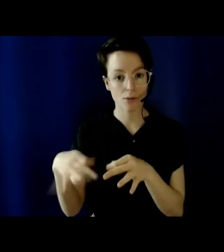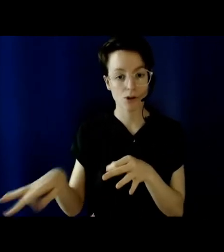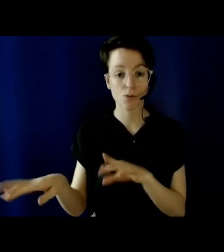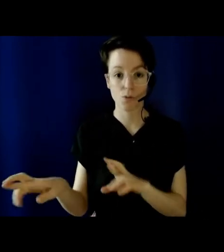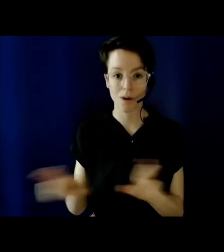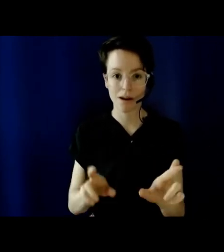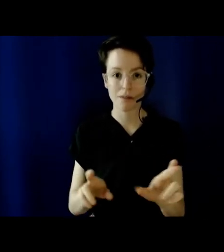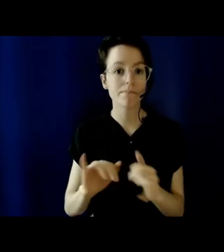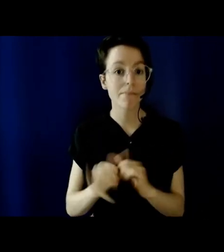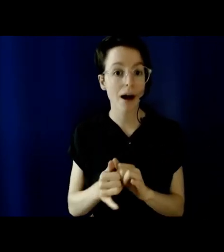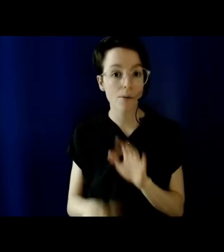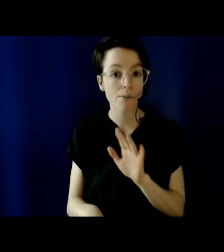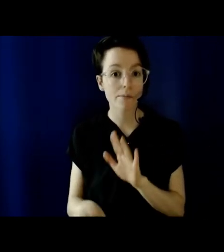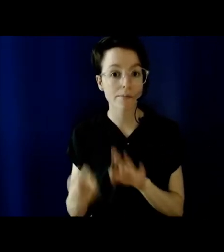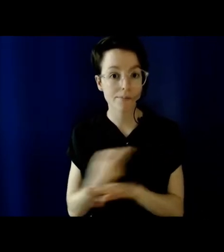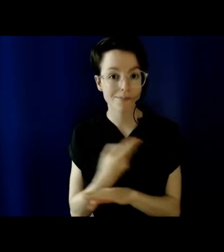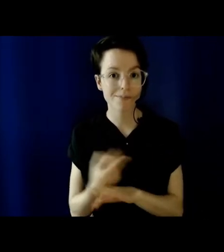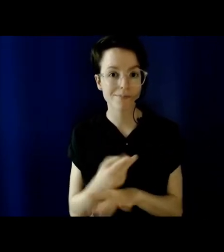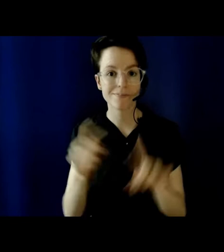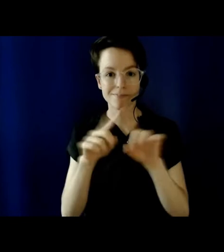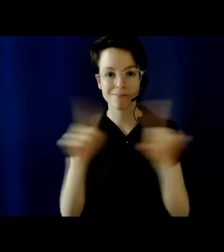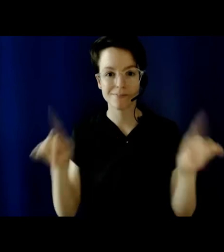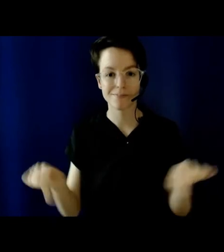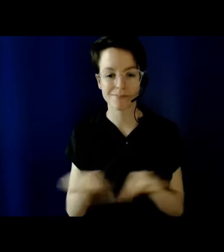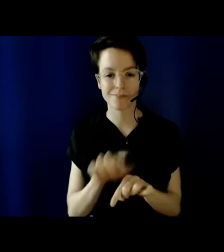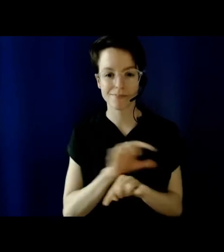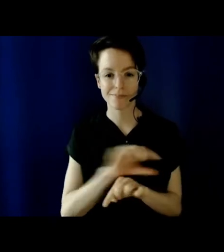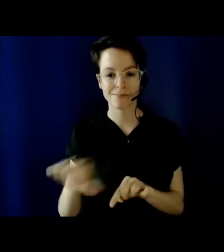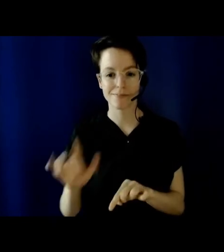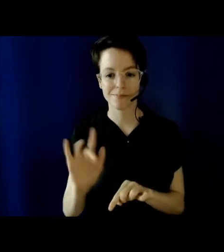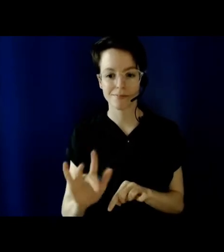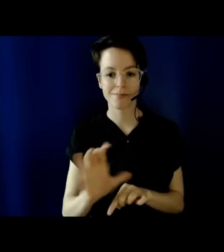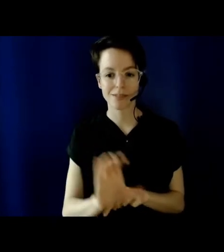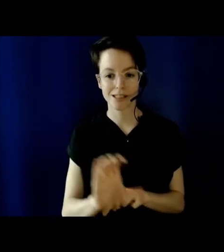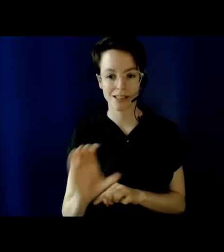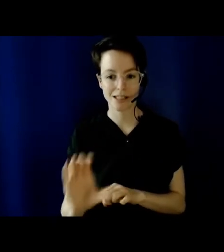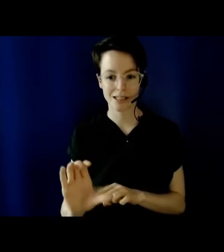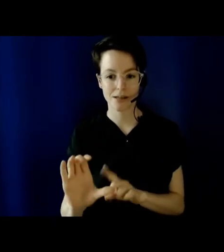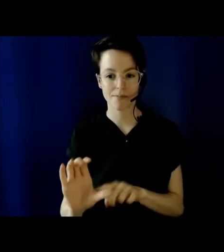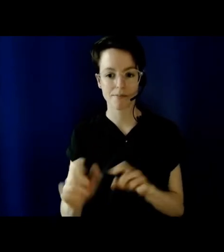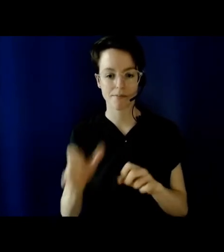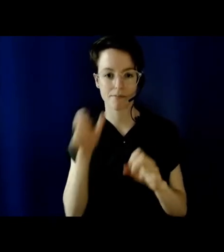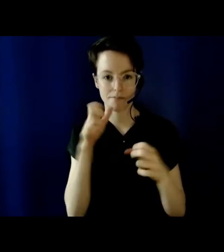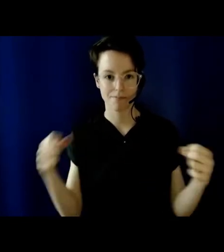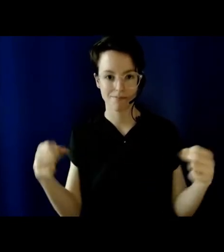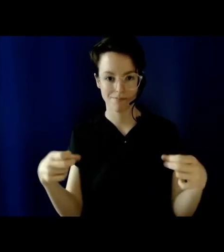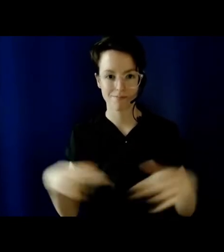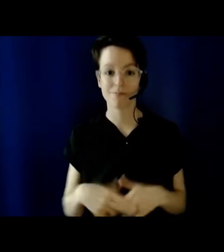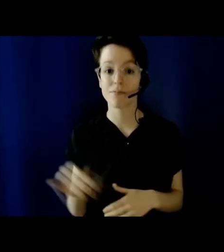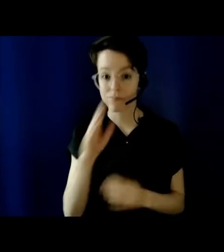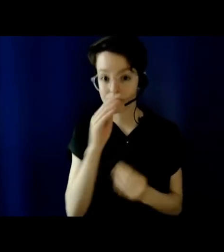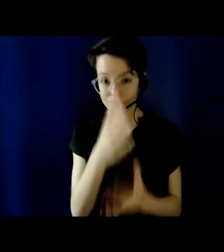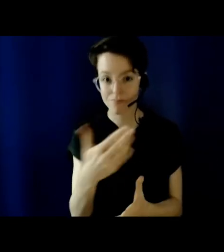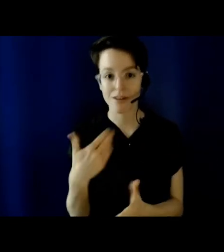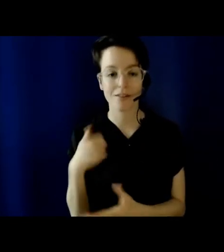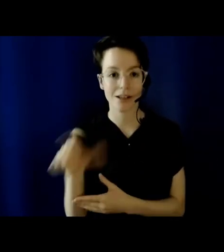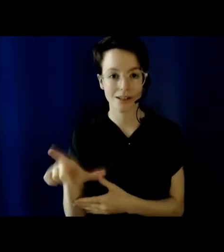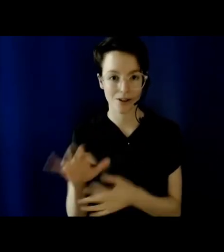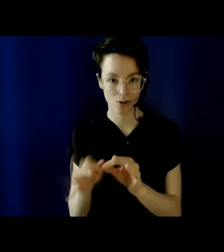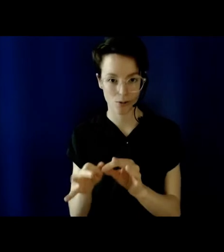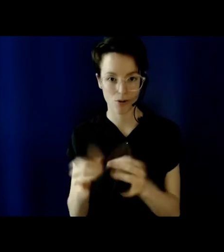on by clicking on the CC button at the bottom of your Zoom screen. And we also have an ASL interpreting today.